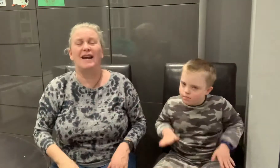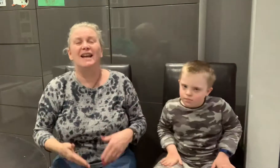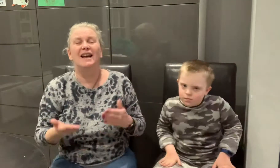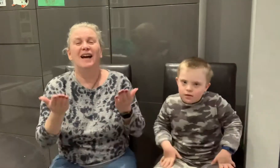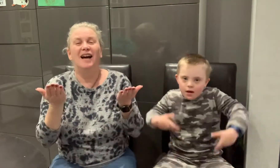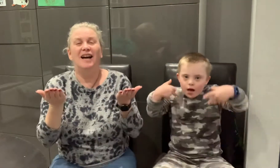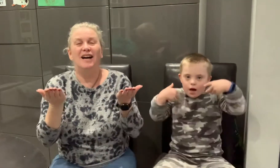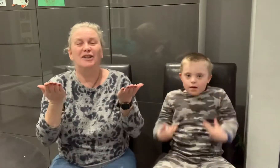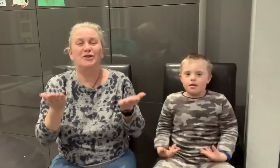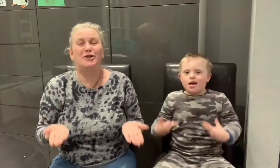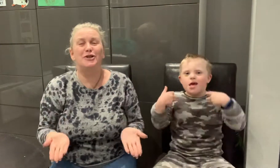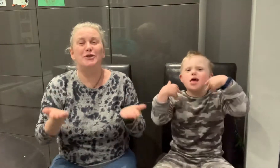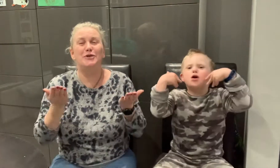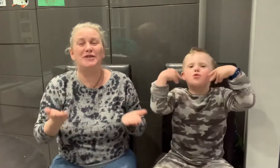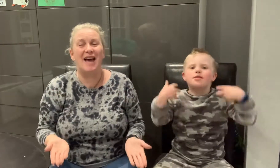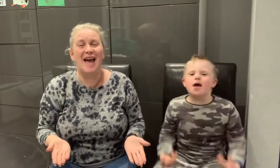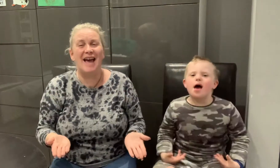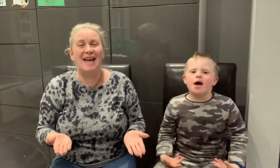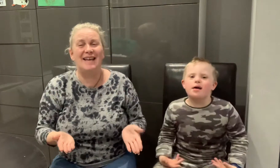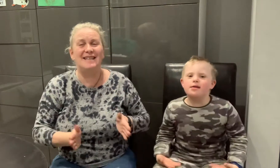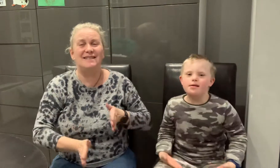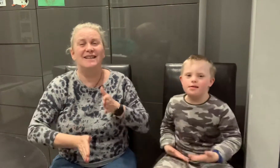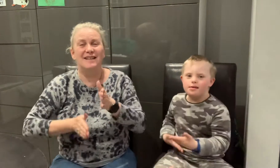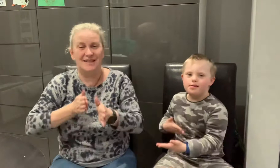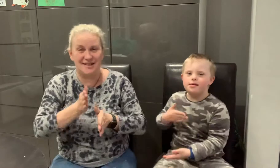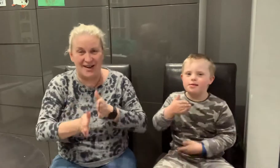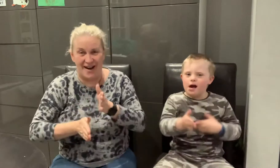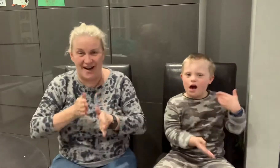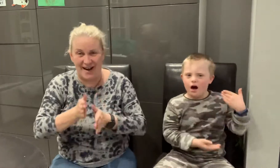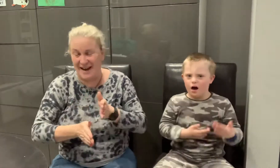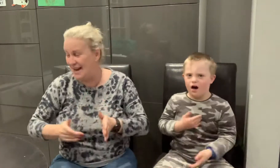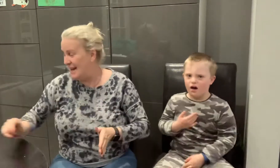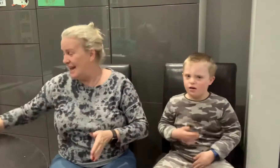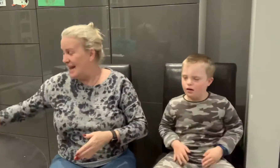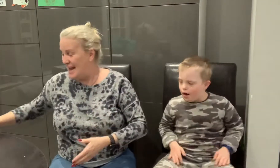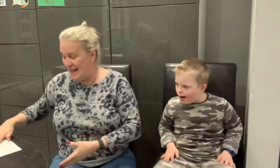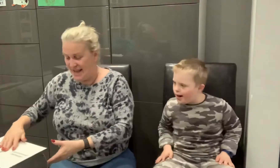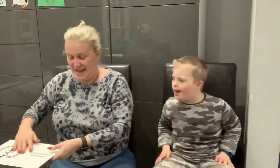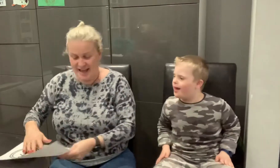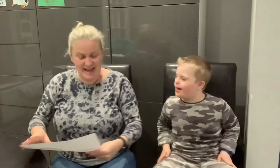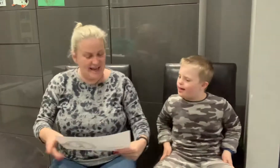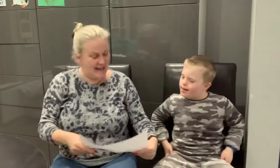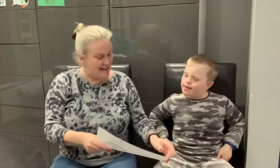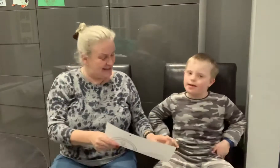today's sign is